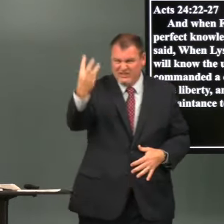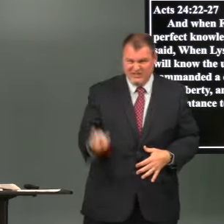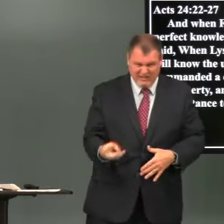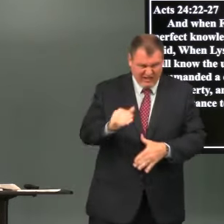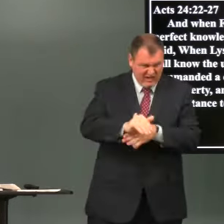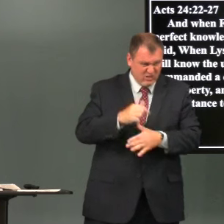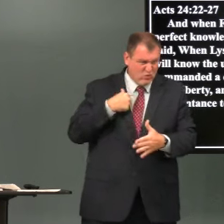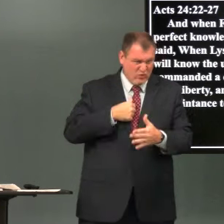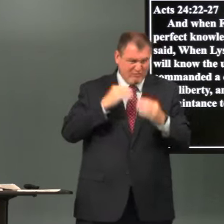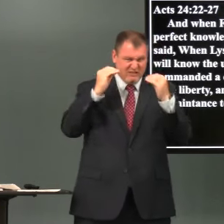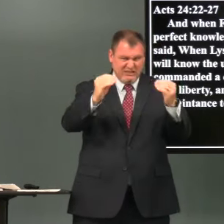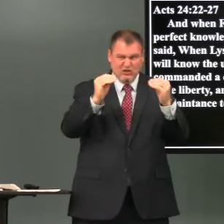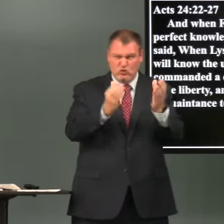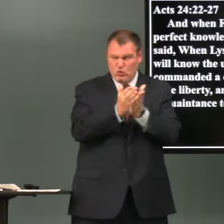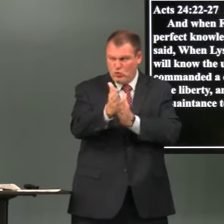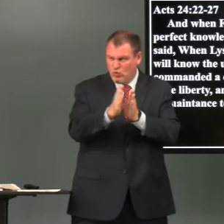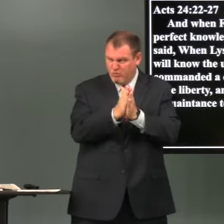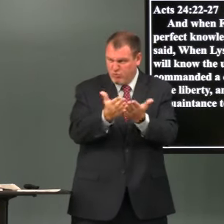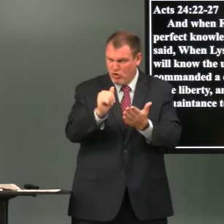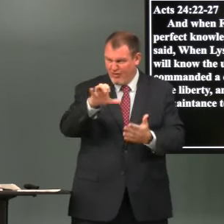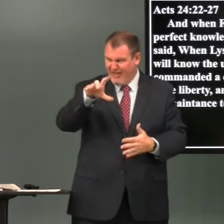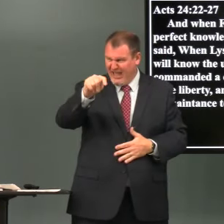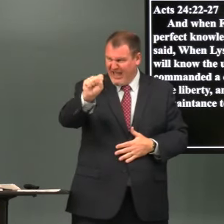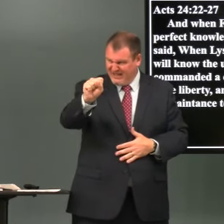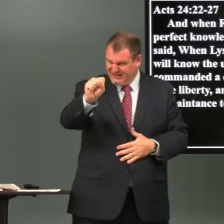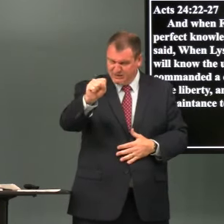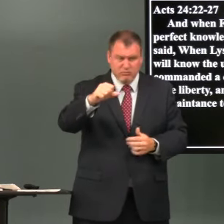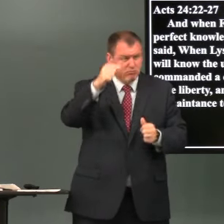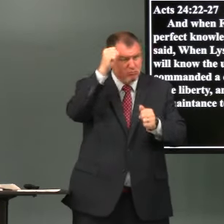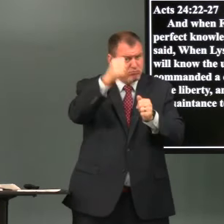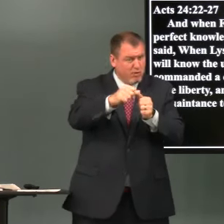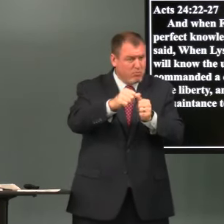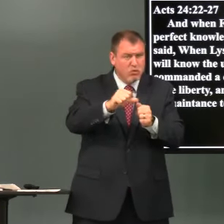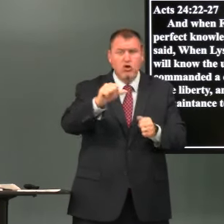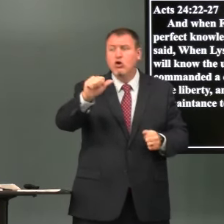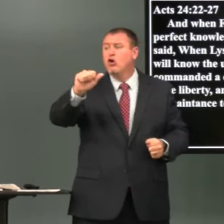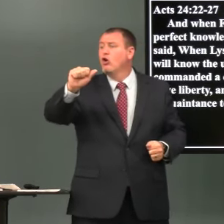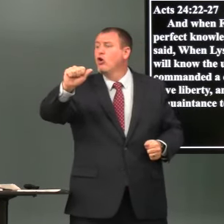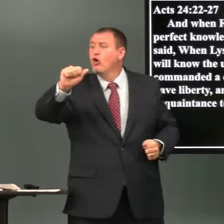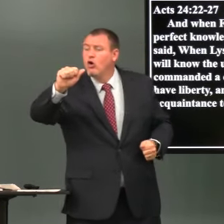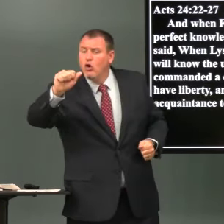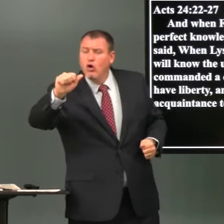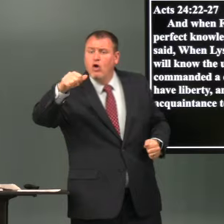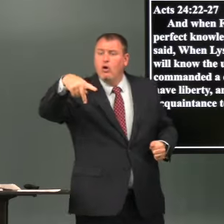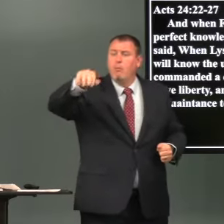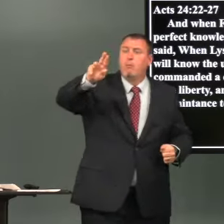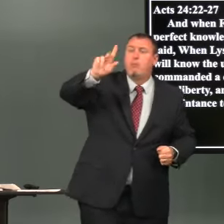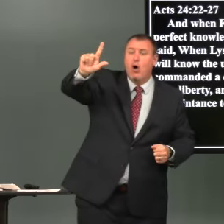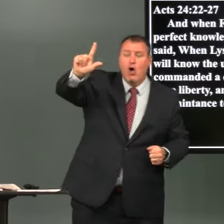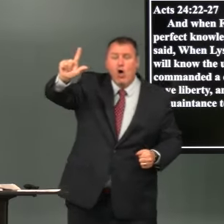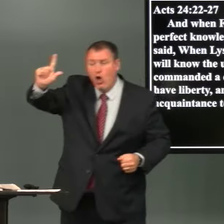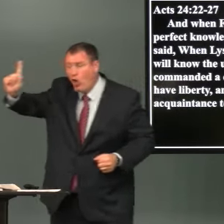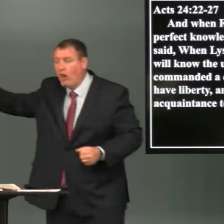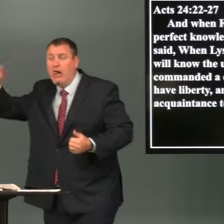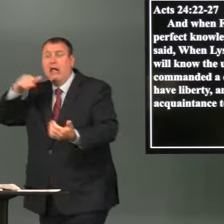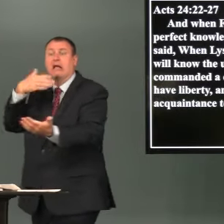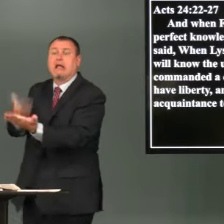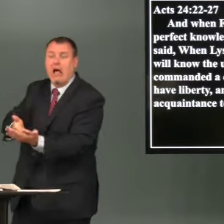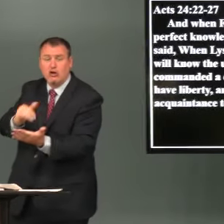if you were here on wednesday night i've been preaching through the book of acts and remember paul